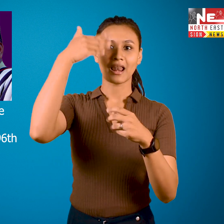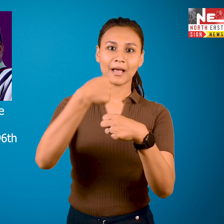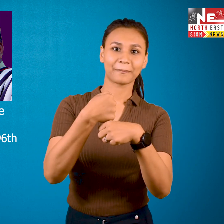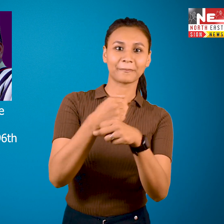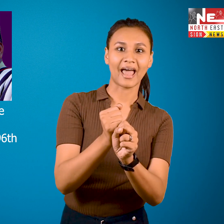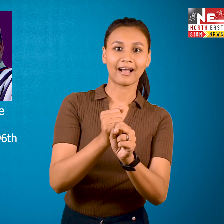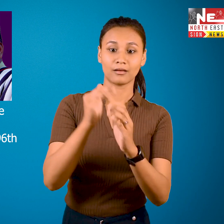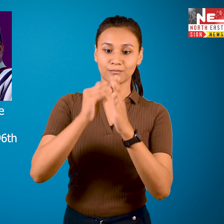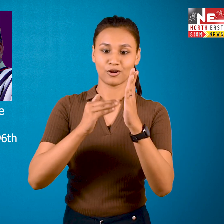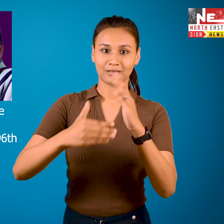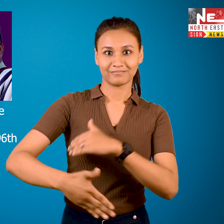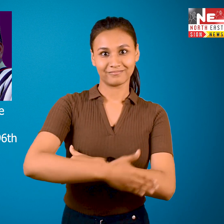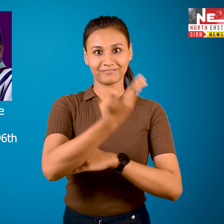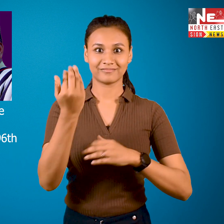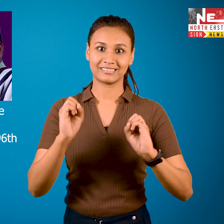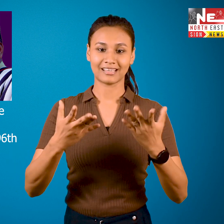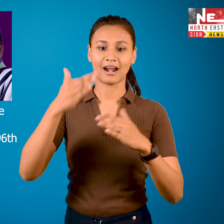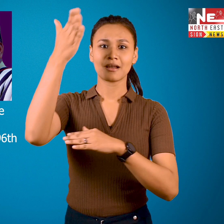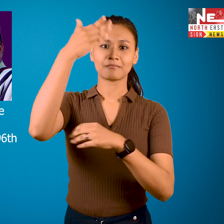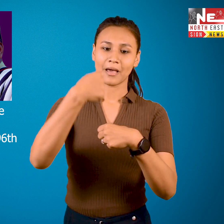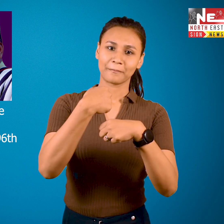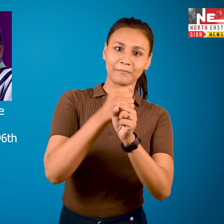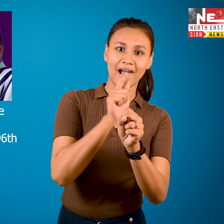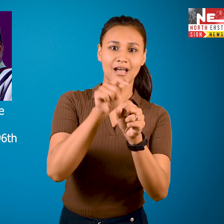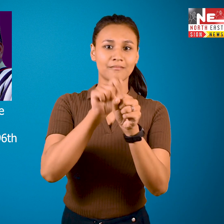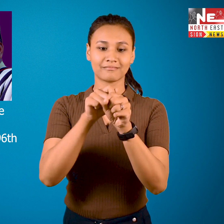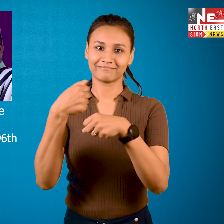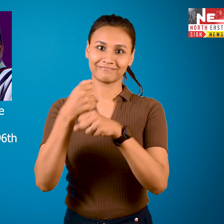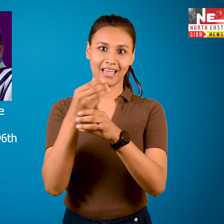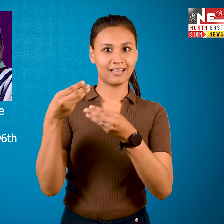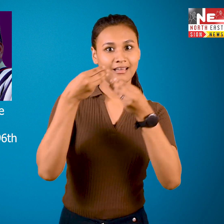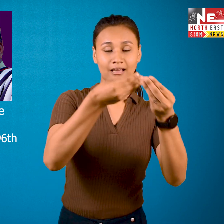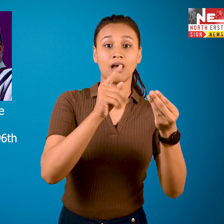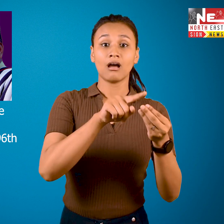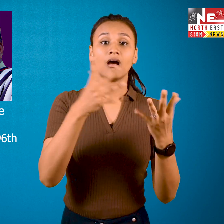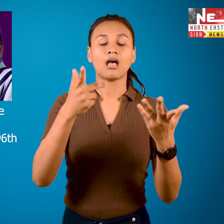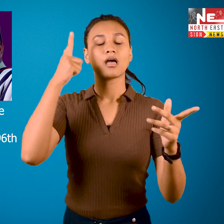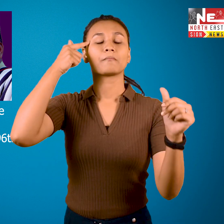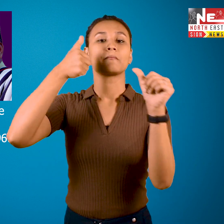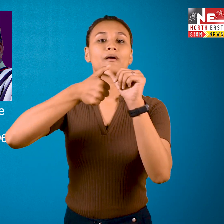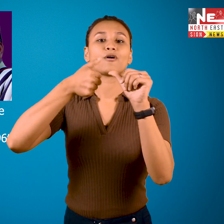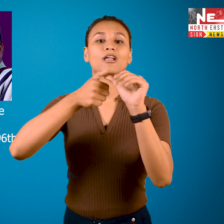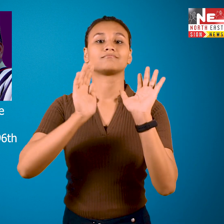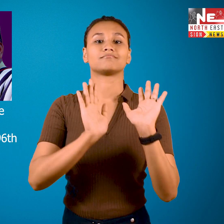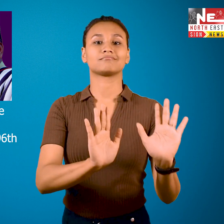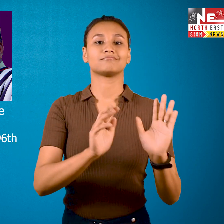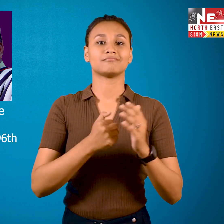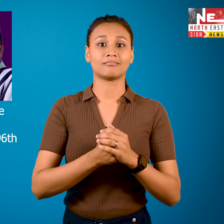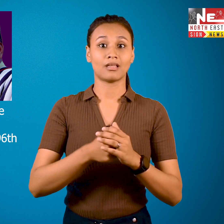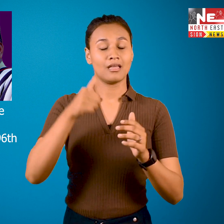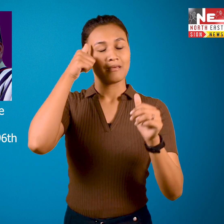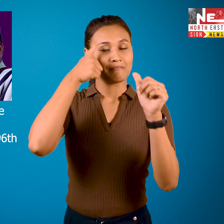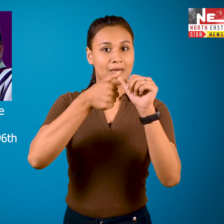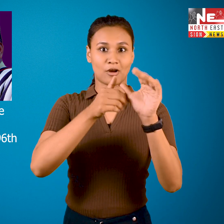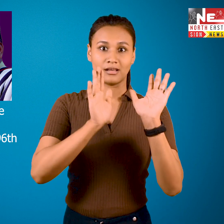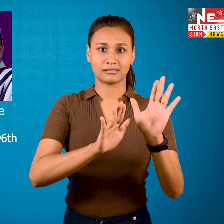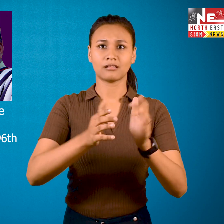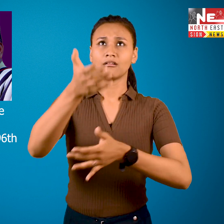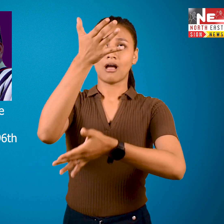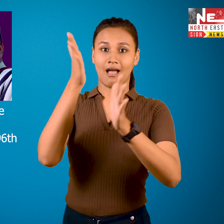Hazarikaz Cultural Trust flag, the Kalash Etra flag, and a memorial flag which was specially designed